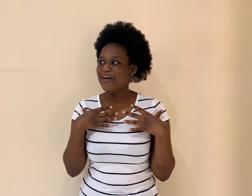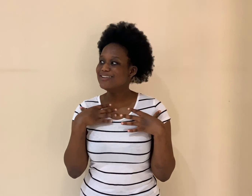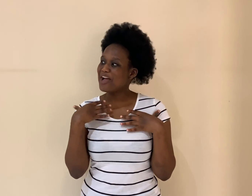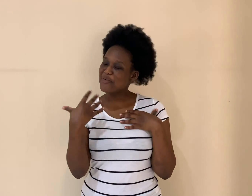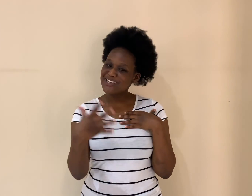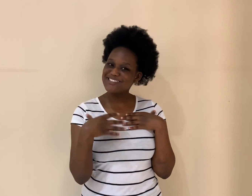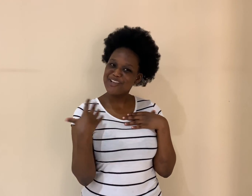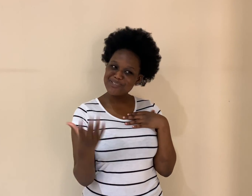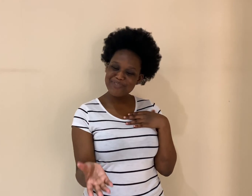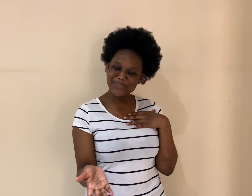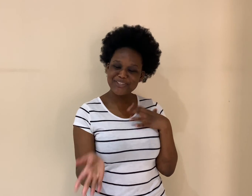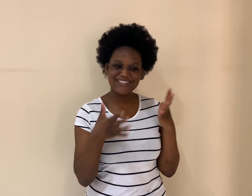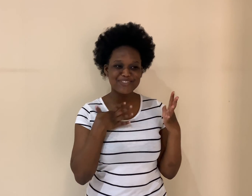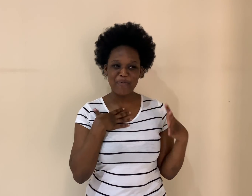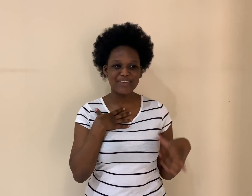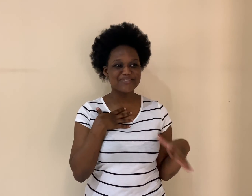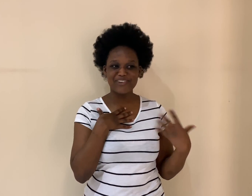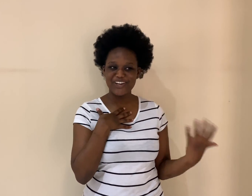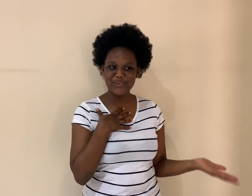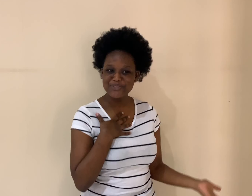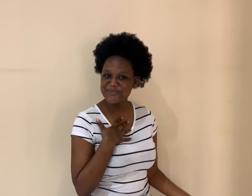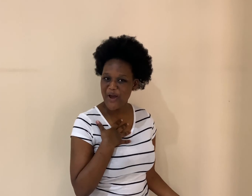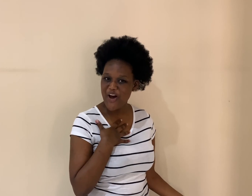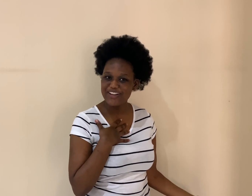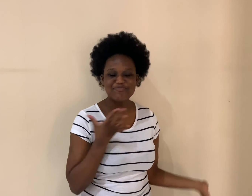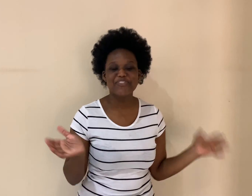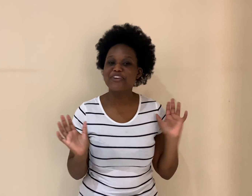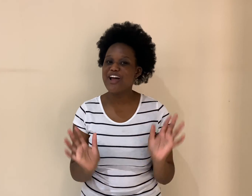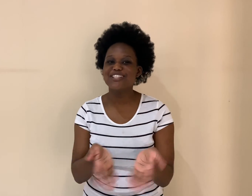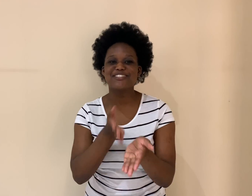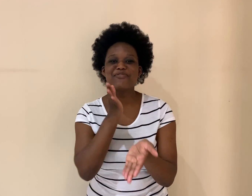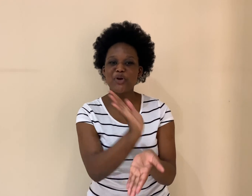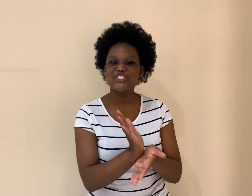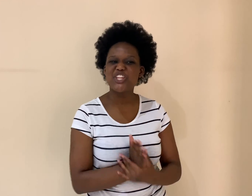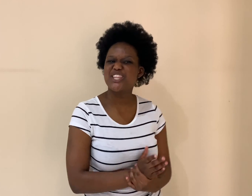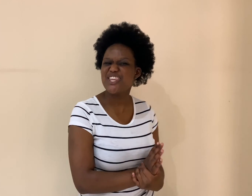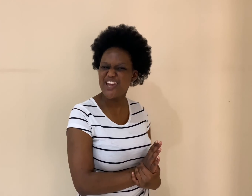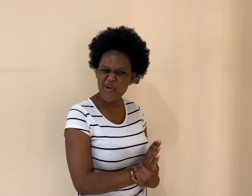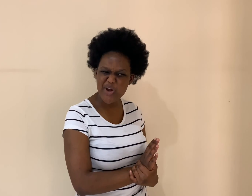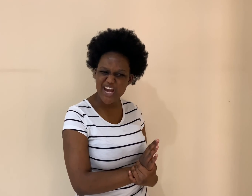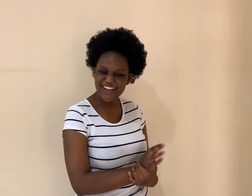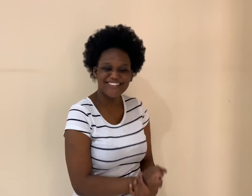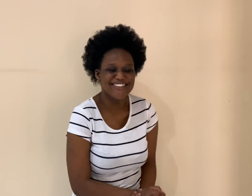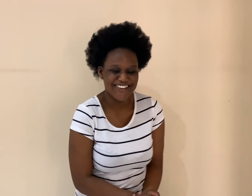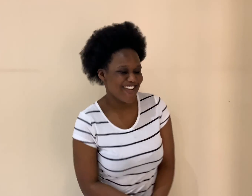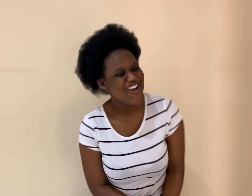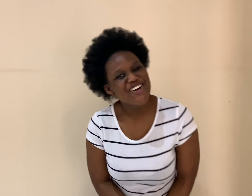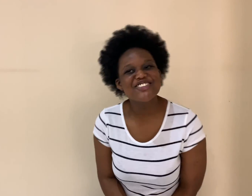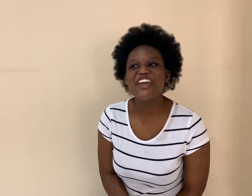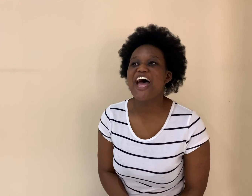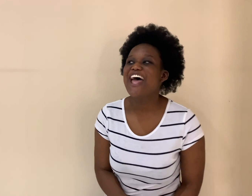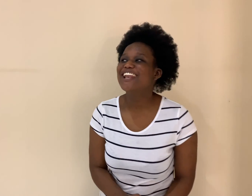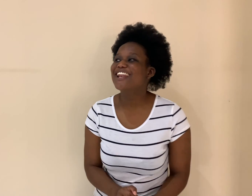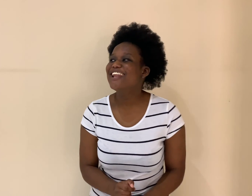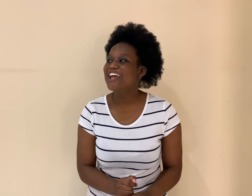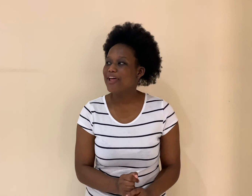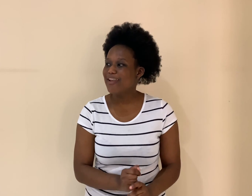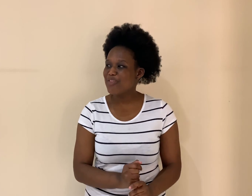I don't want to say it too much because this topic is very close to my heart. For now, it's just focus on the VRA. So yeah, and another